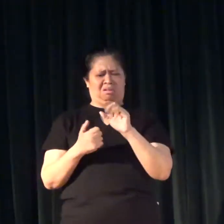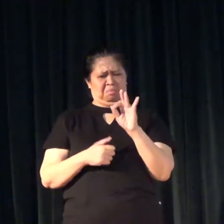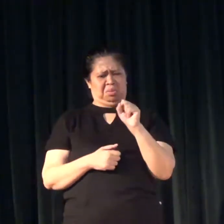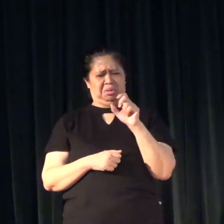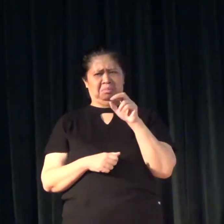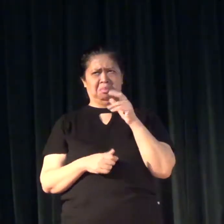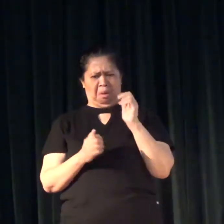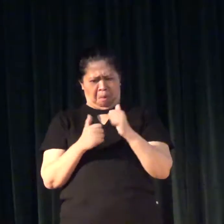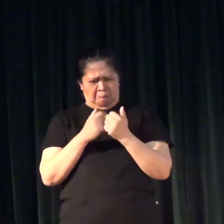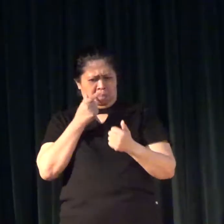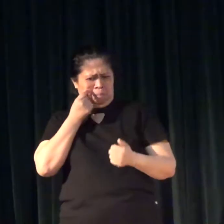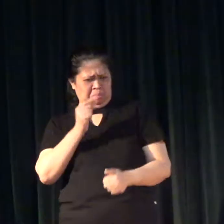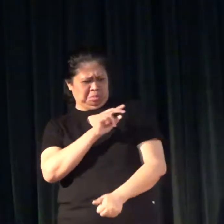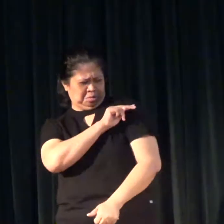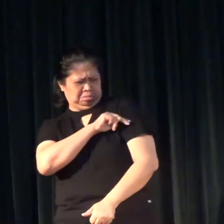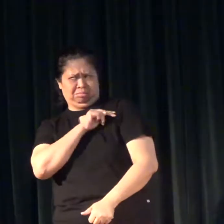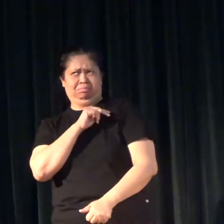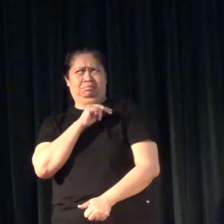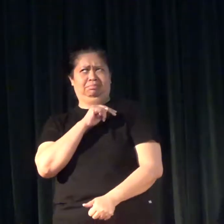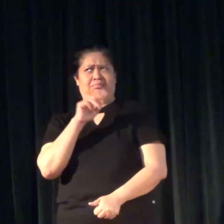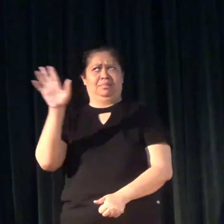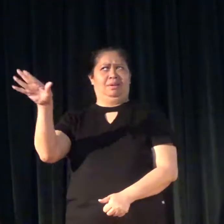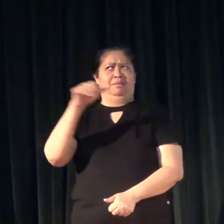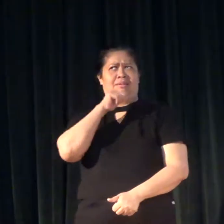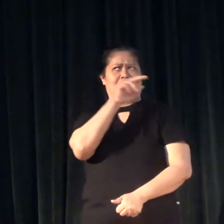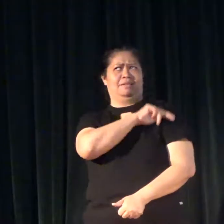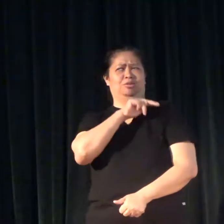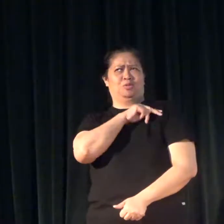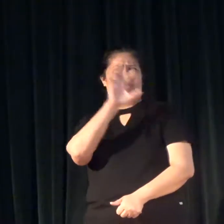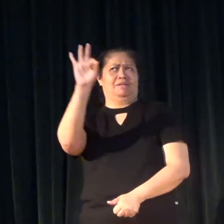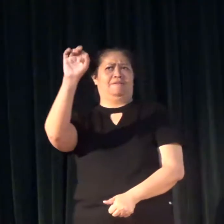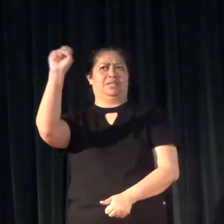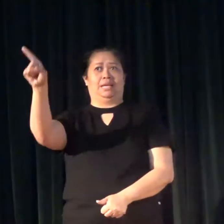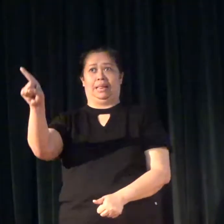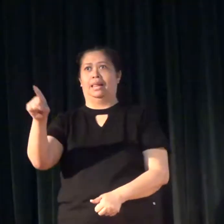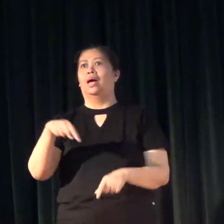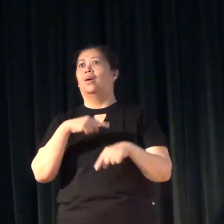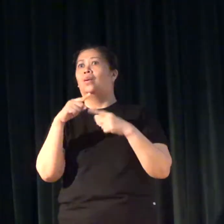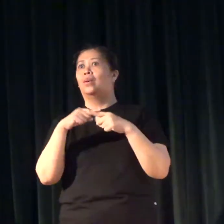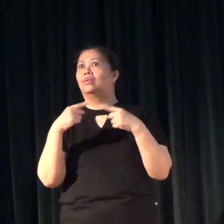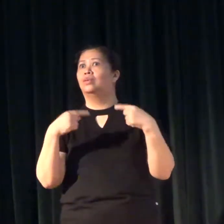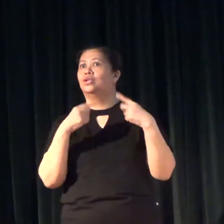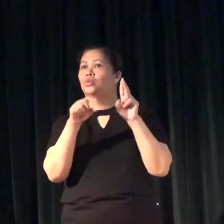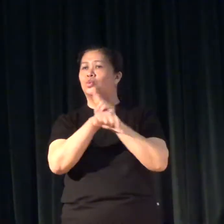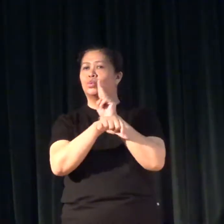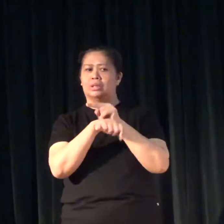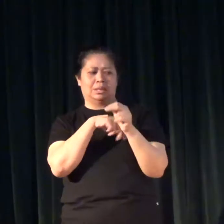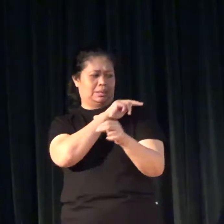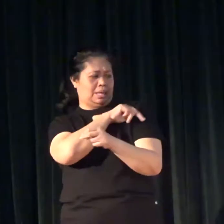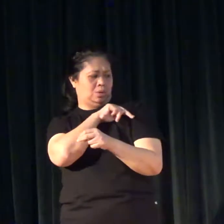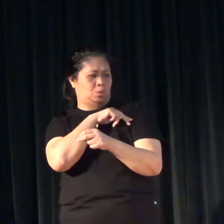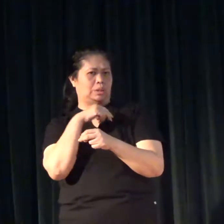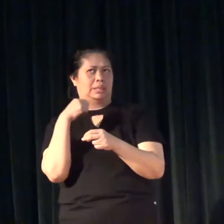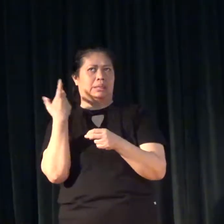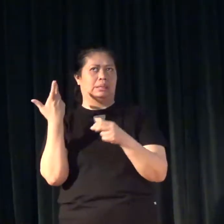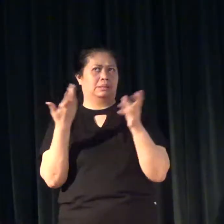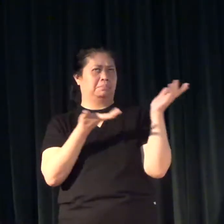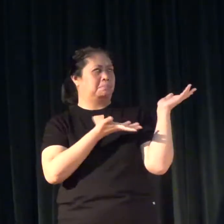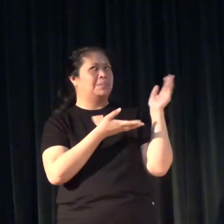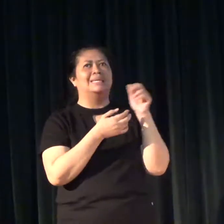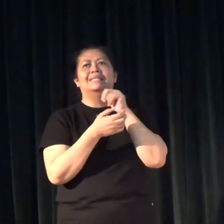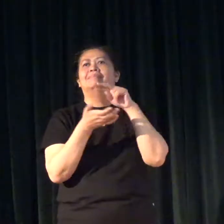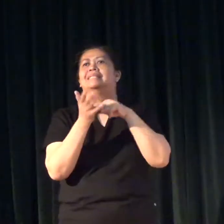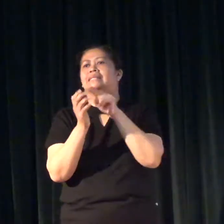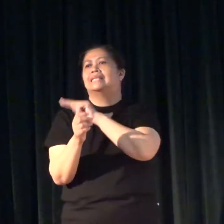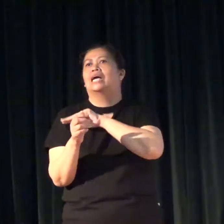FSL be naturally their language? So, when we use the term natural here, it's